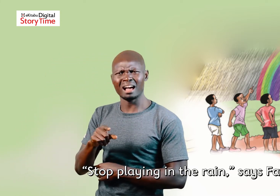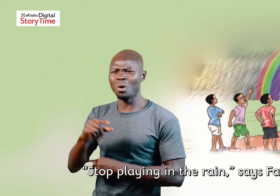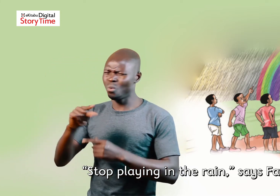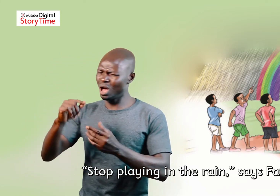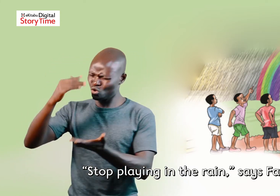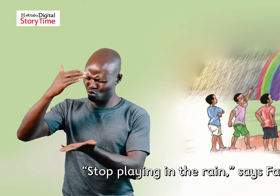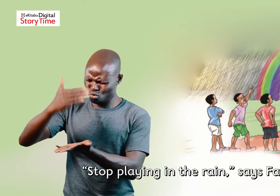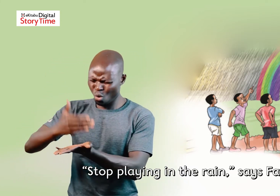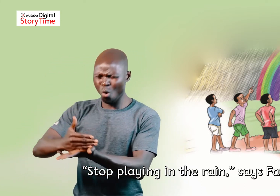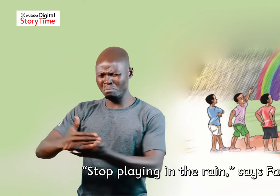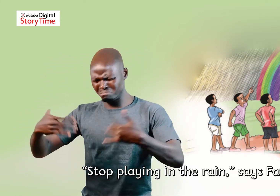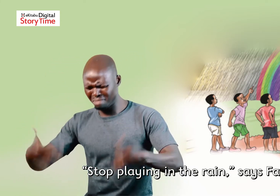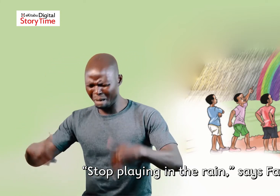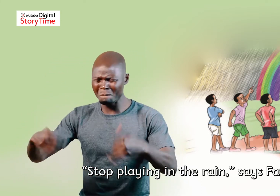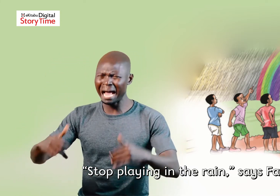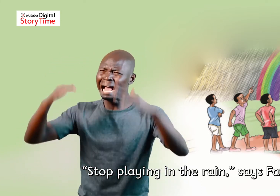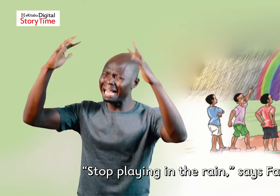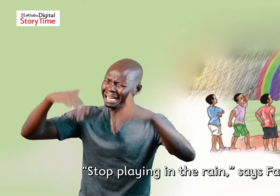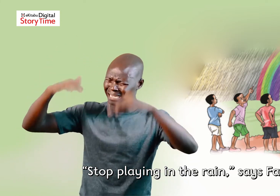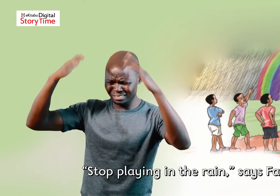Stop playing in the rain Stop father